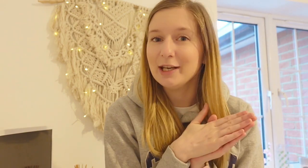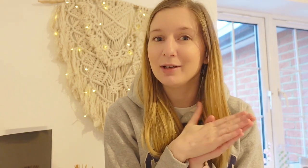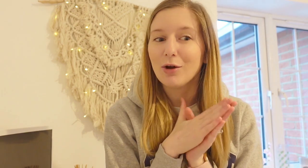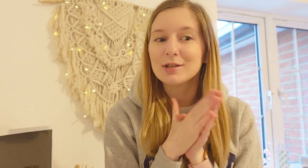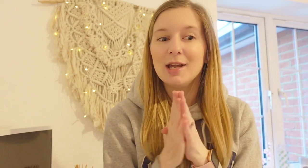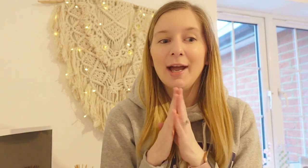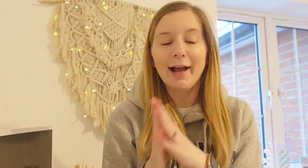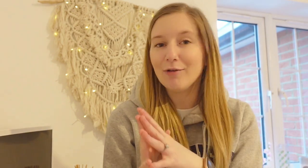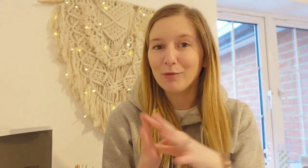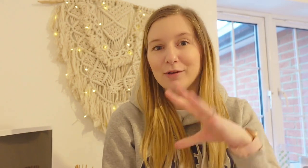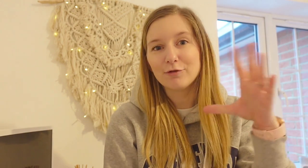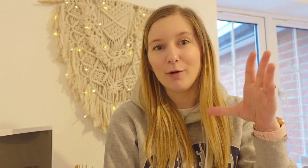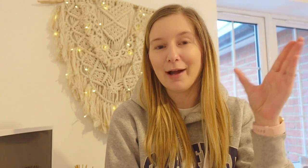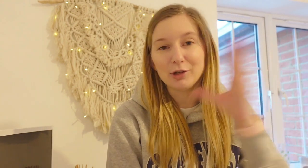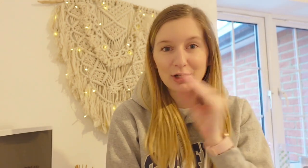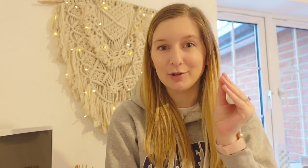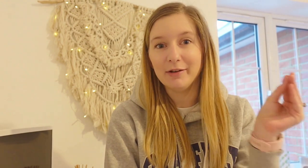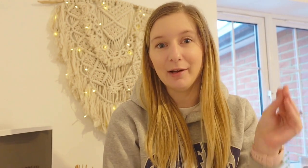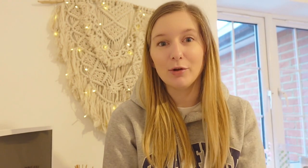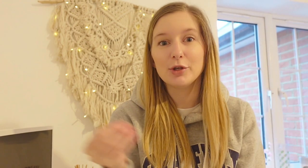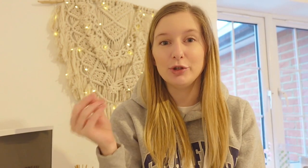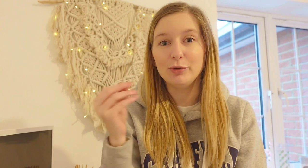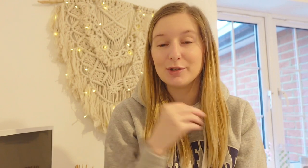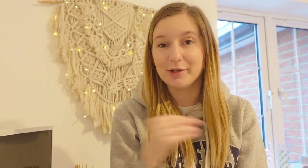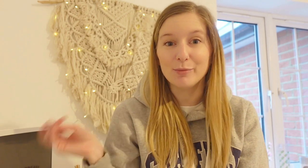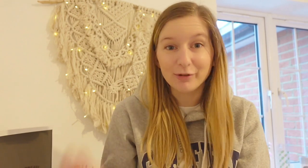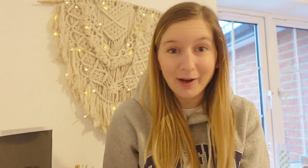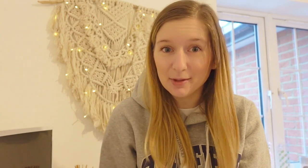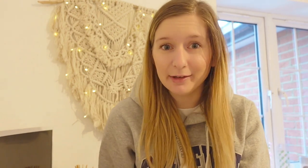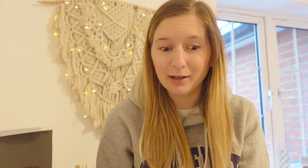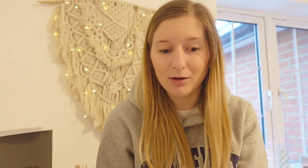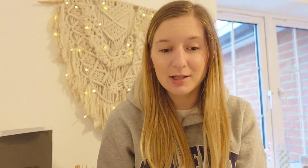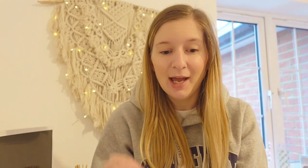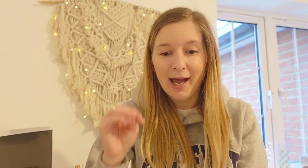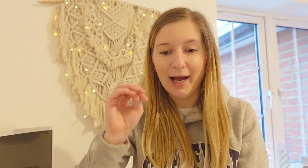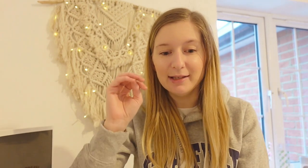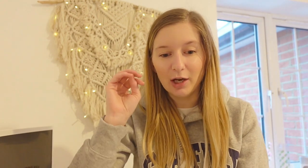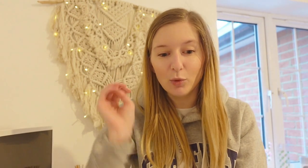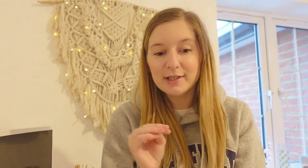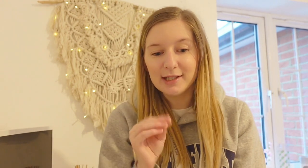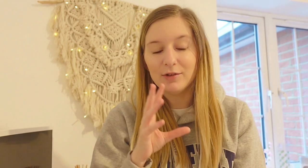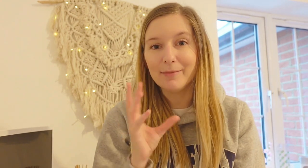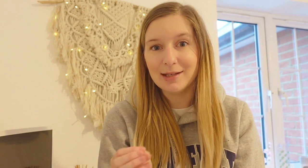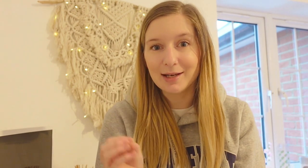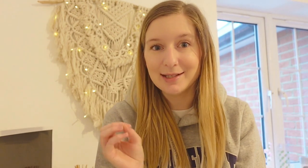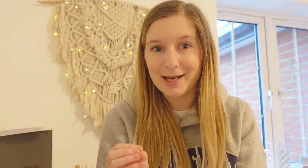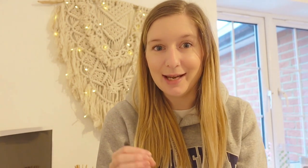hearing loss, how I went from having gradual hearing loss to sudden profound hearing loss and I wanted to give you some insight today